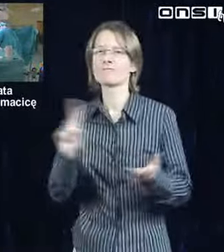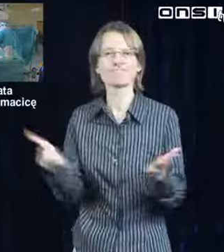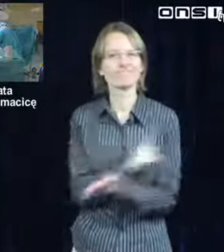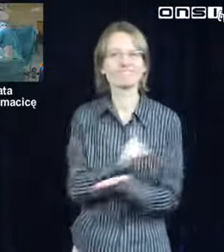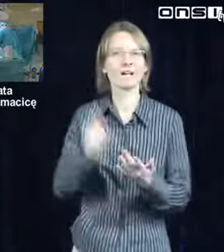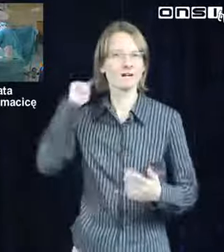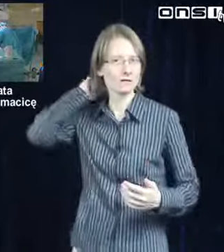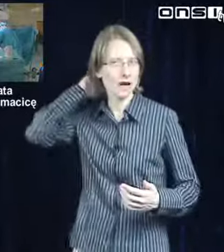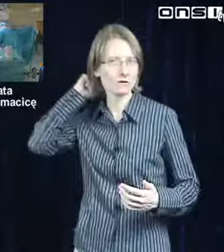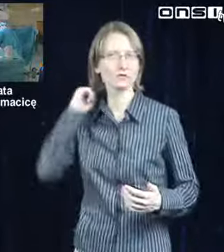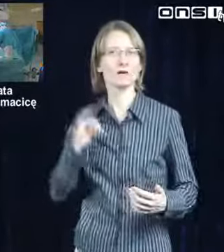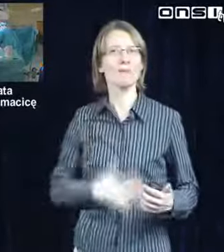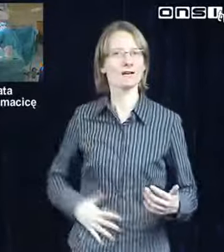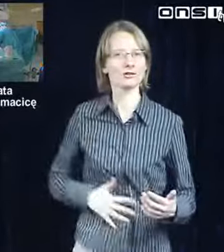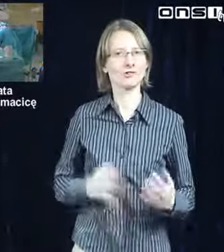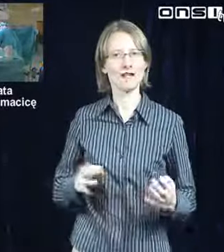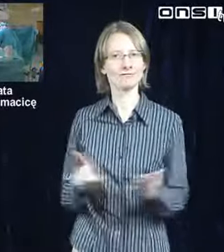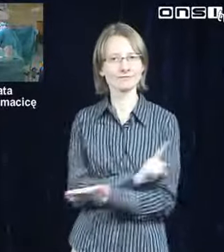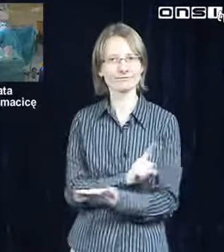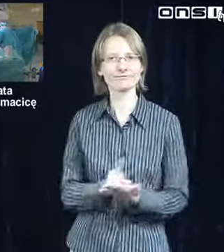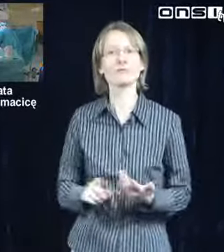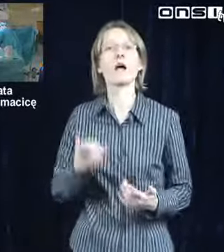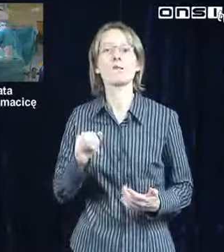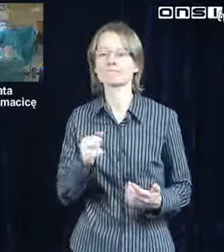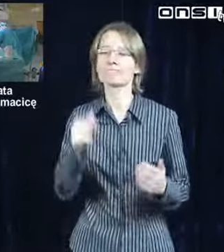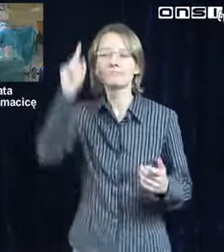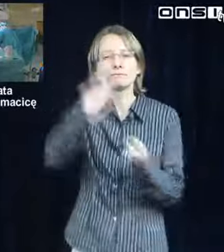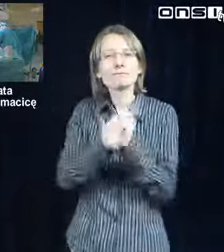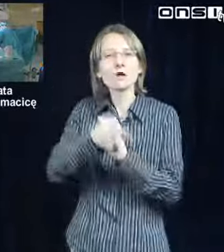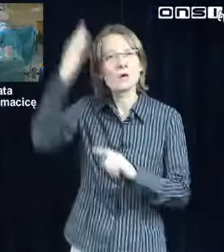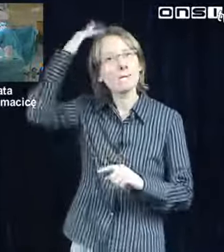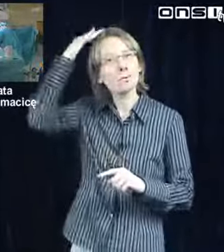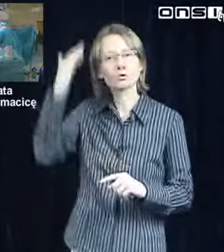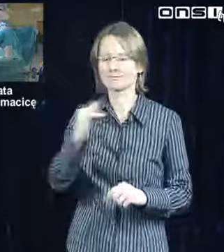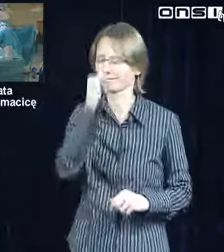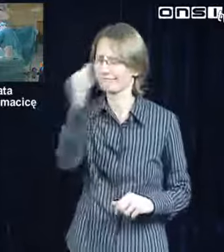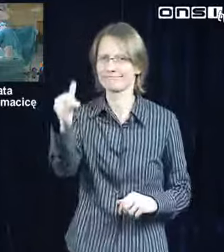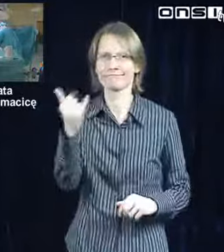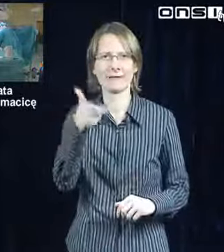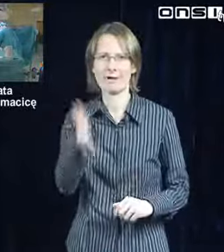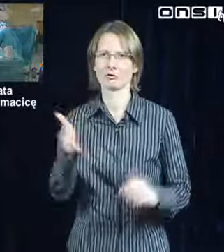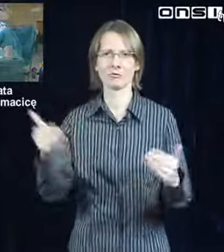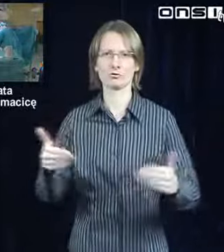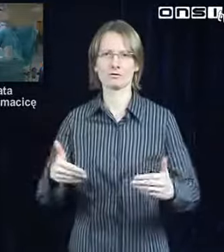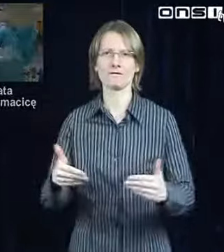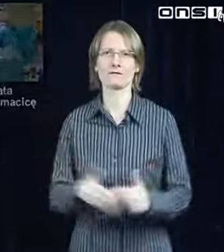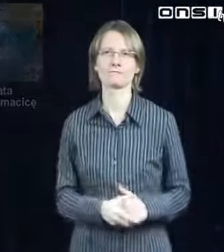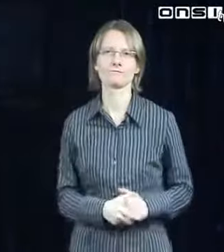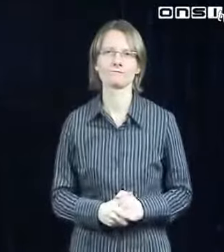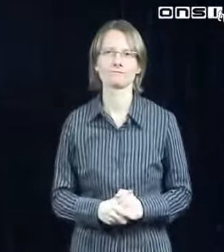me down, tell me that I can't try, tell me your own I will let them put my fire around